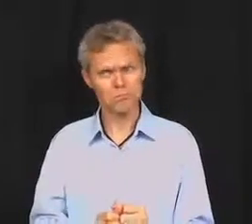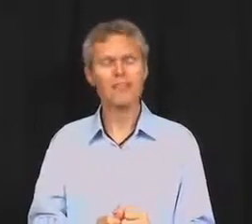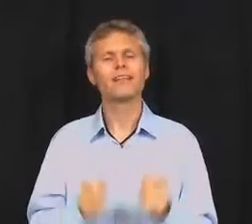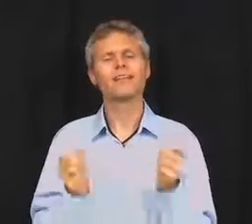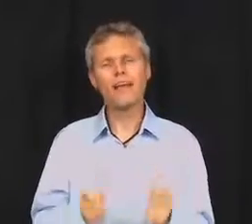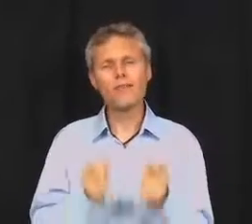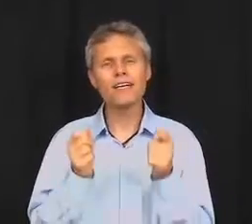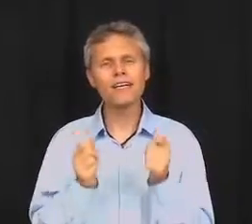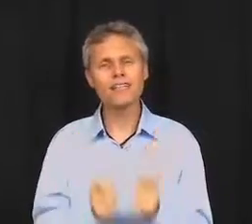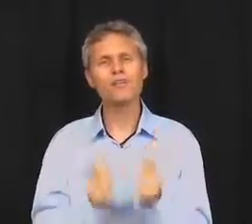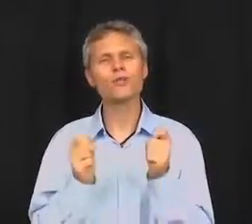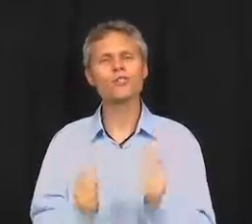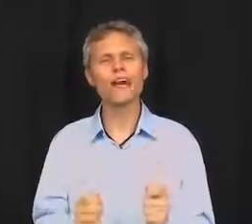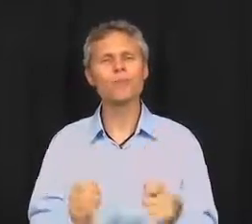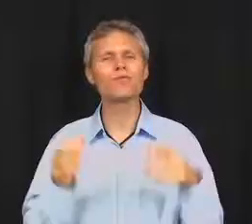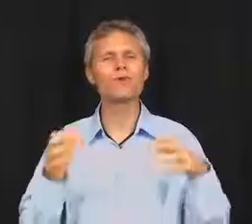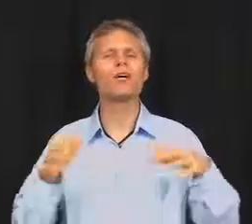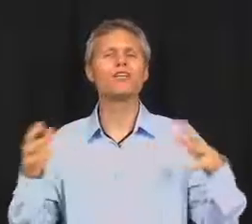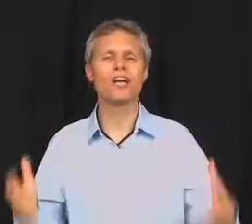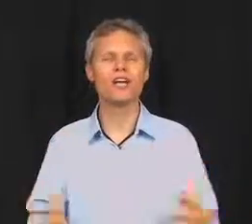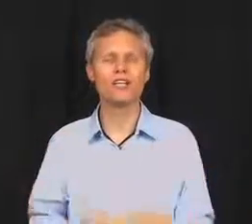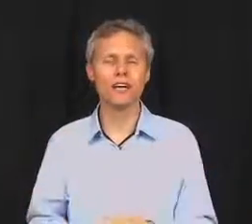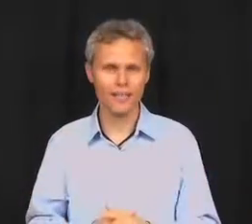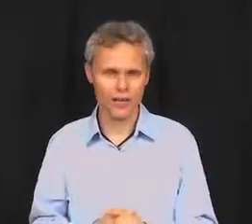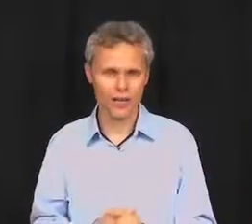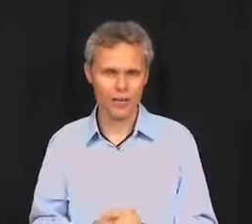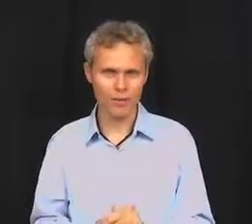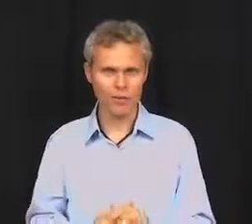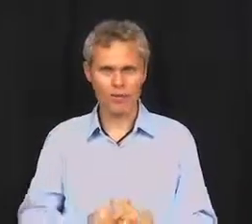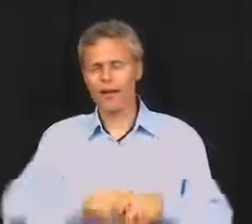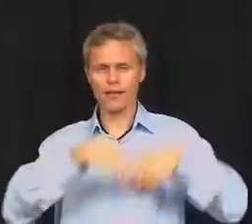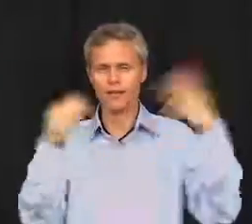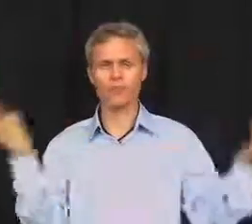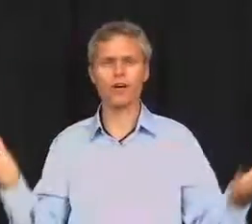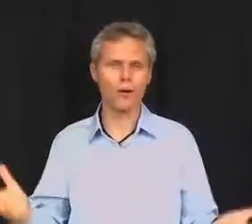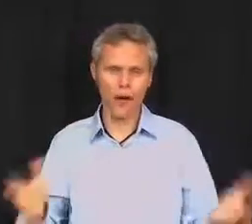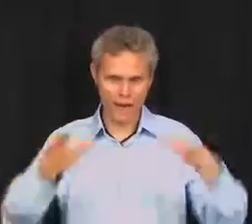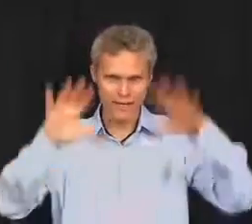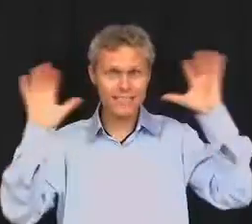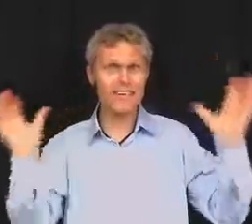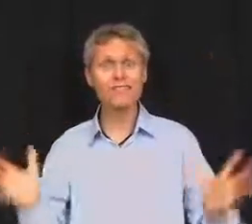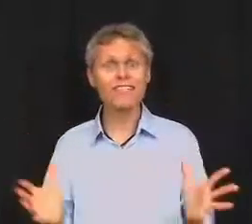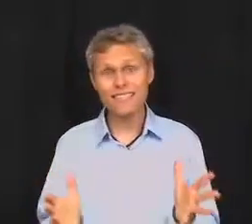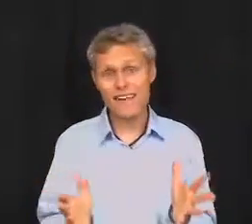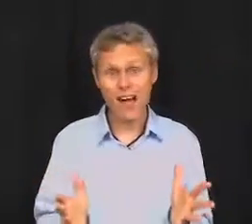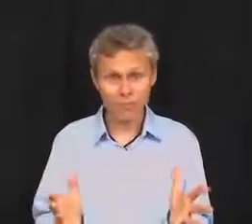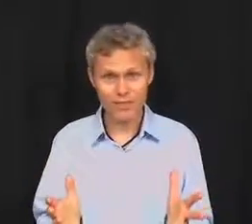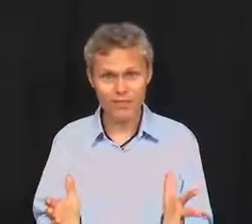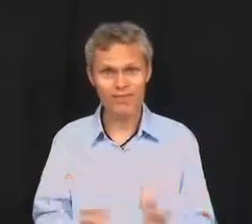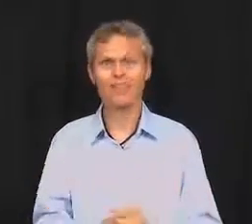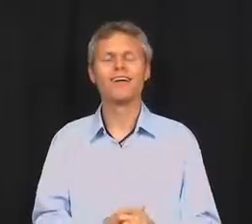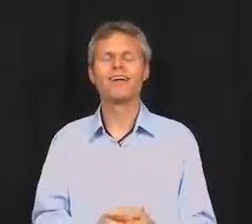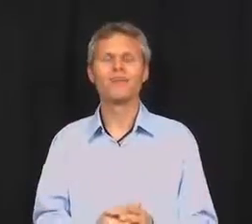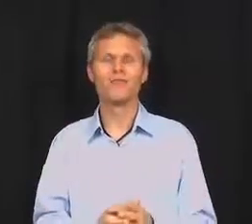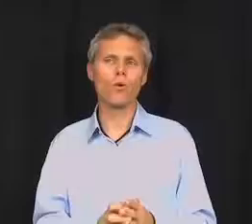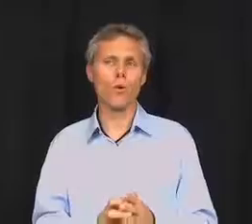The seven essential steps for change and leadership. And these are my seven steps for